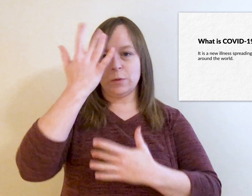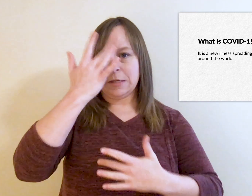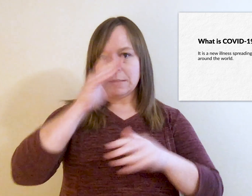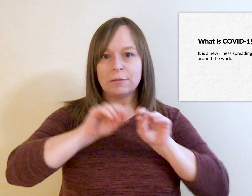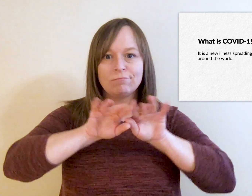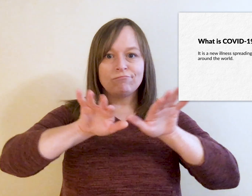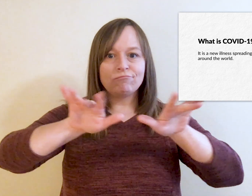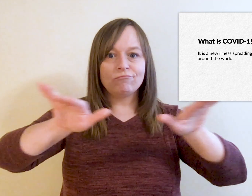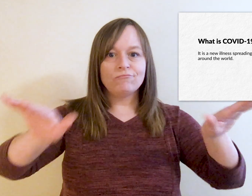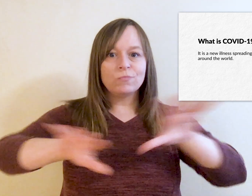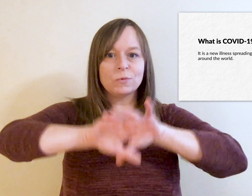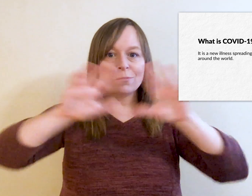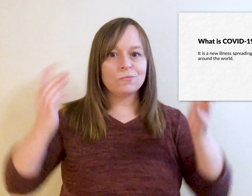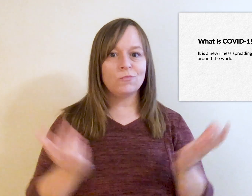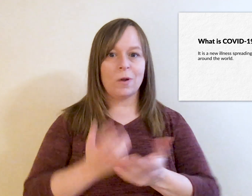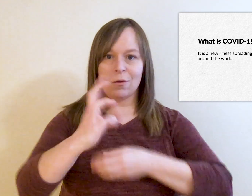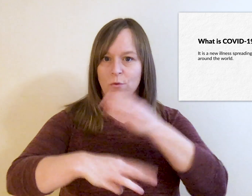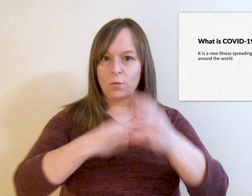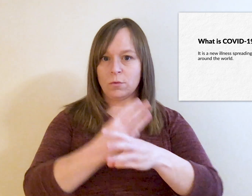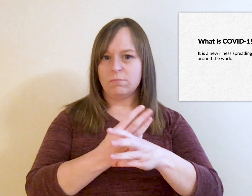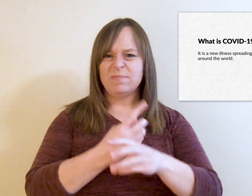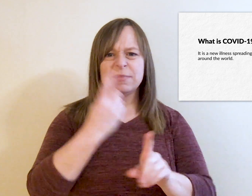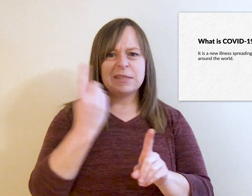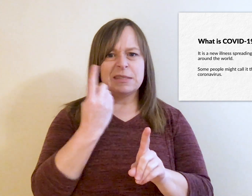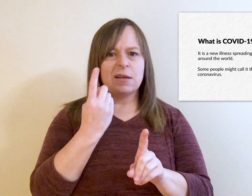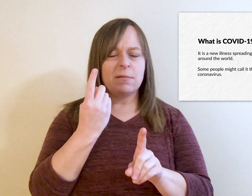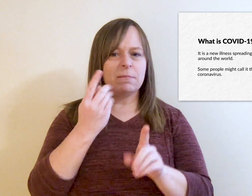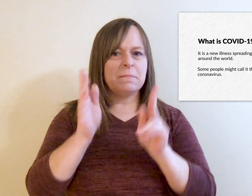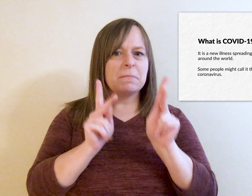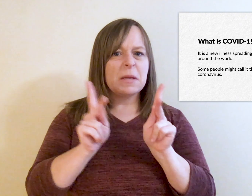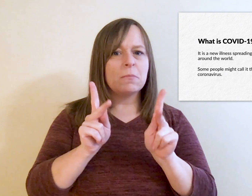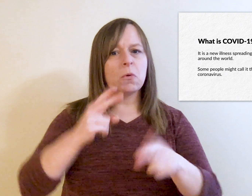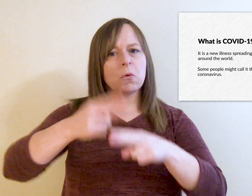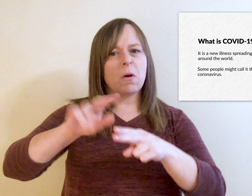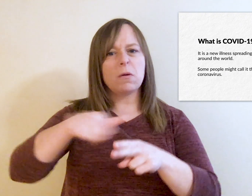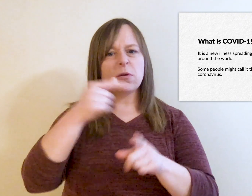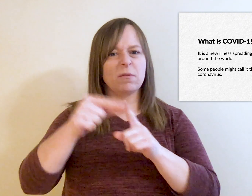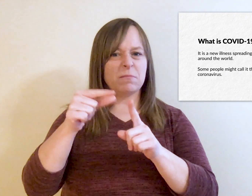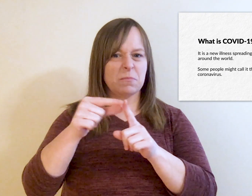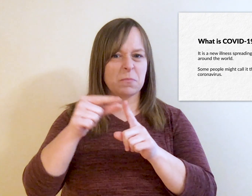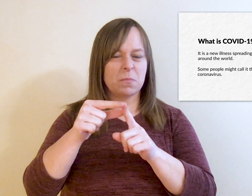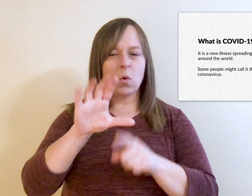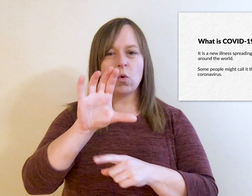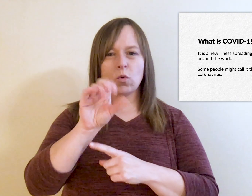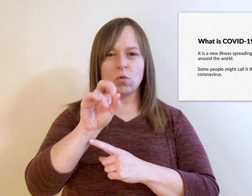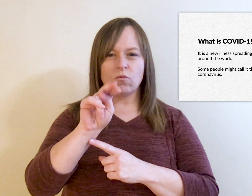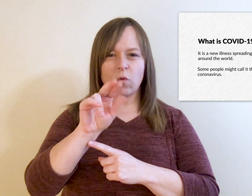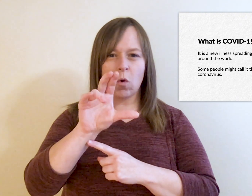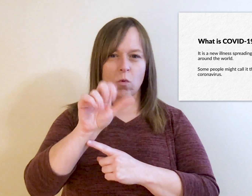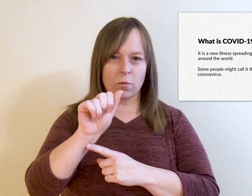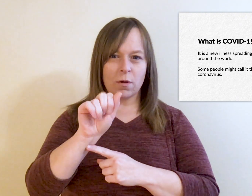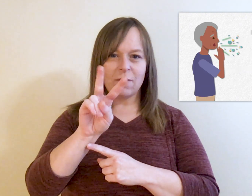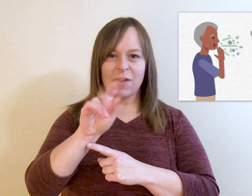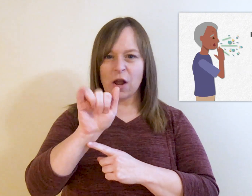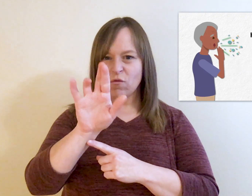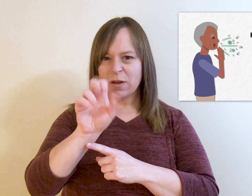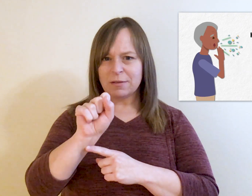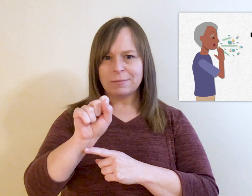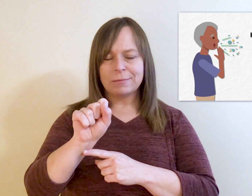illness spreading around the world. Some people might call it the coronavirus. How do you